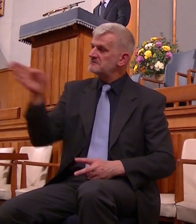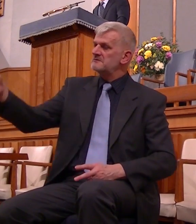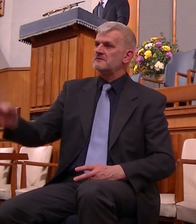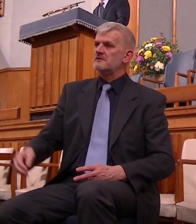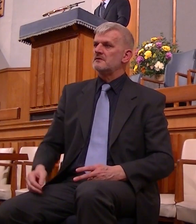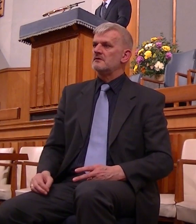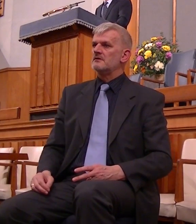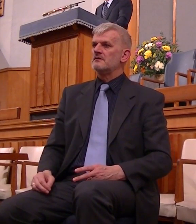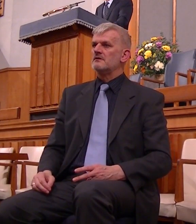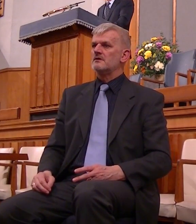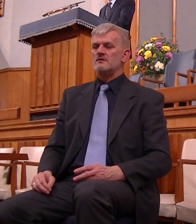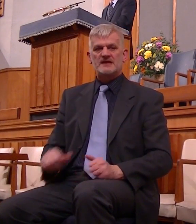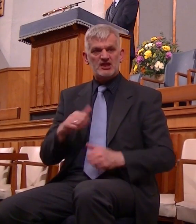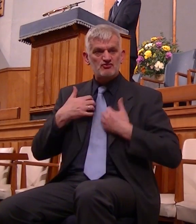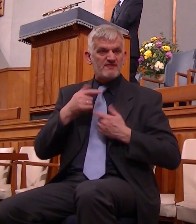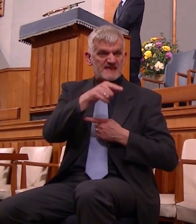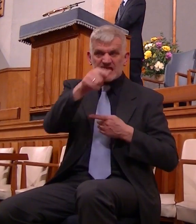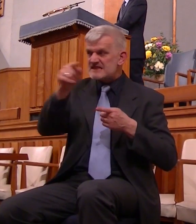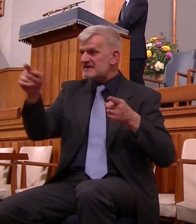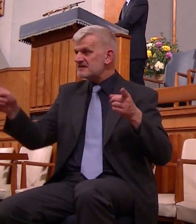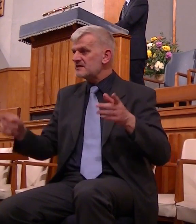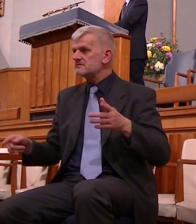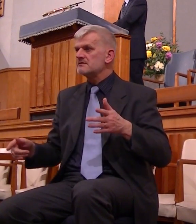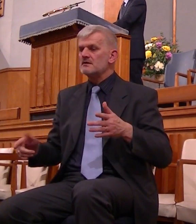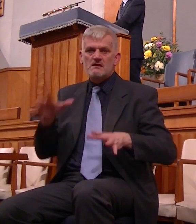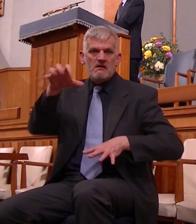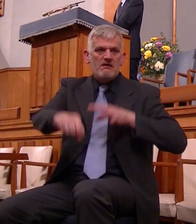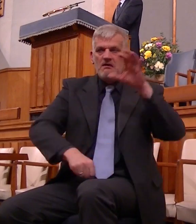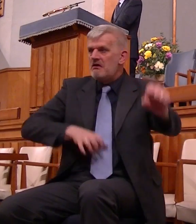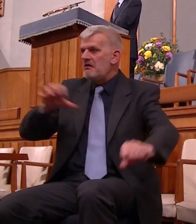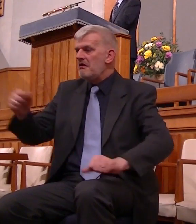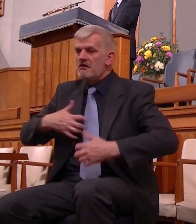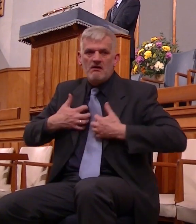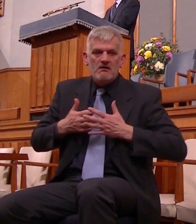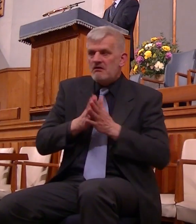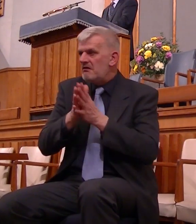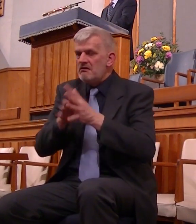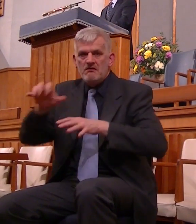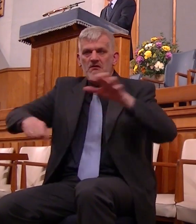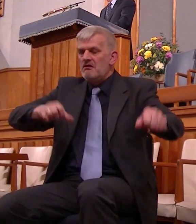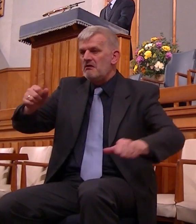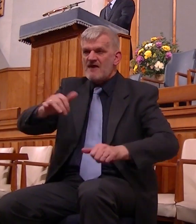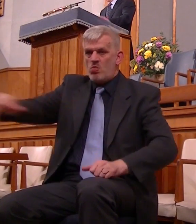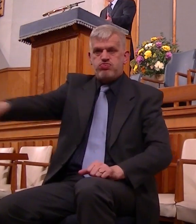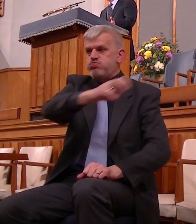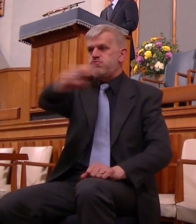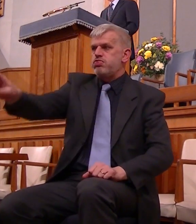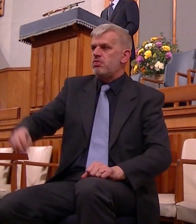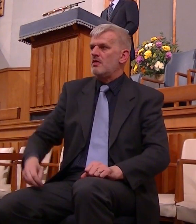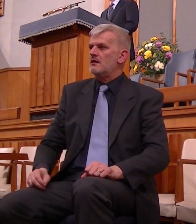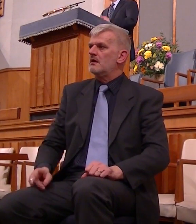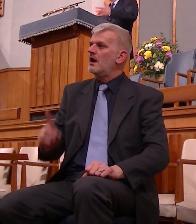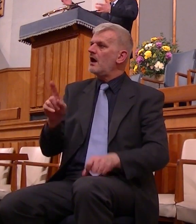ultimately futile and nevertheless it goes after them with great vigor and great eagerness and that's a